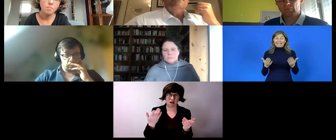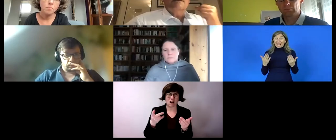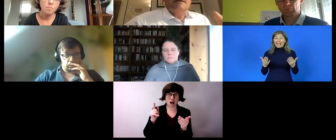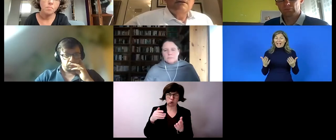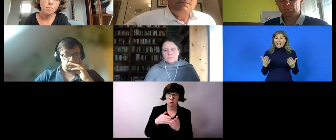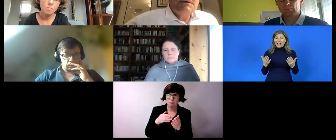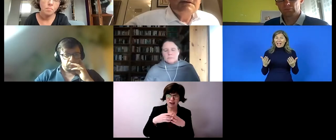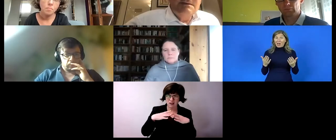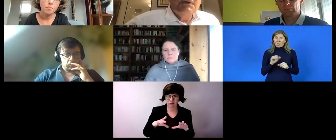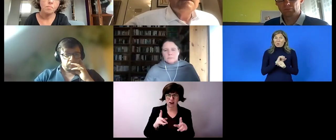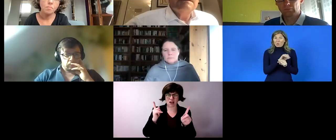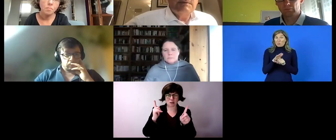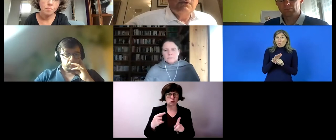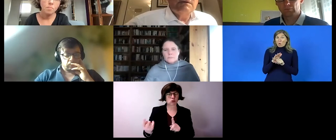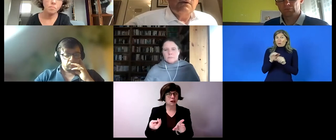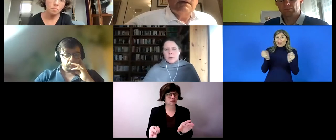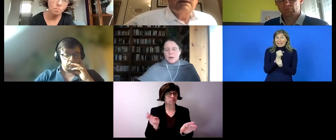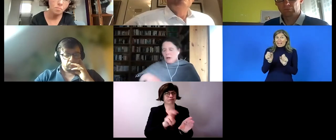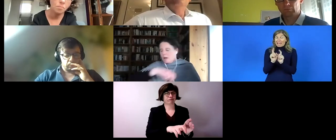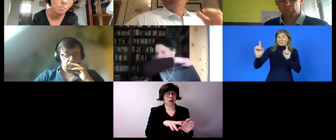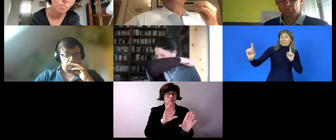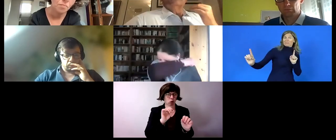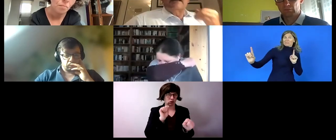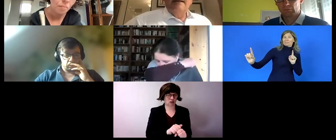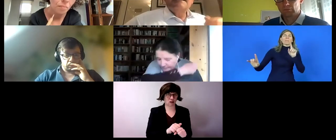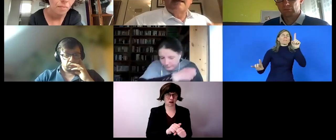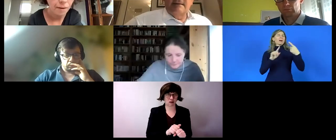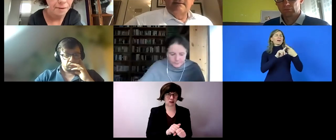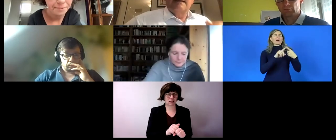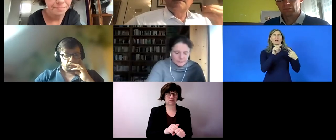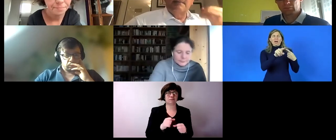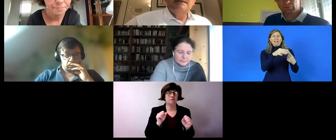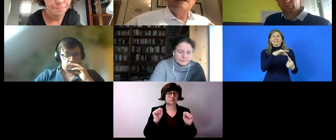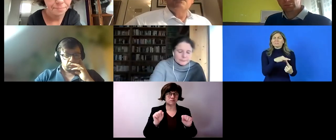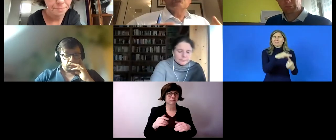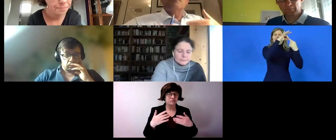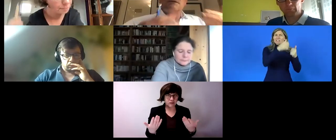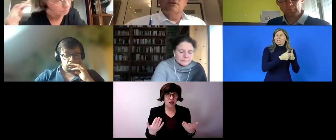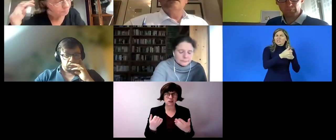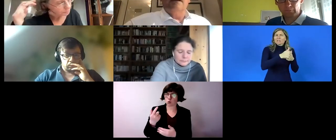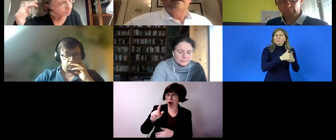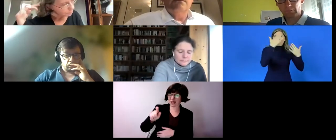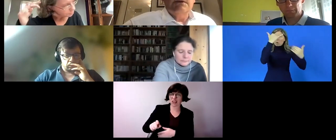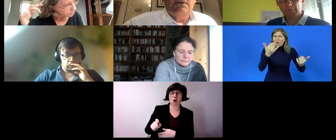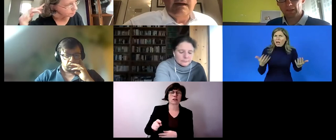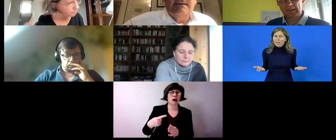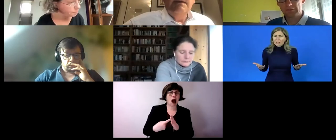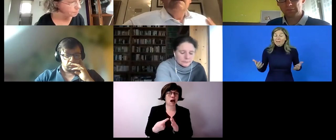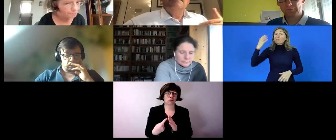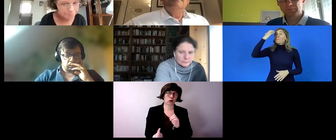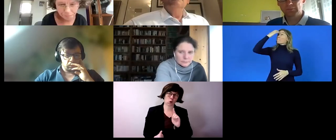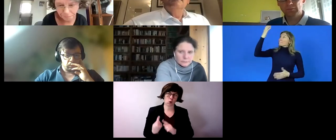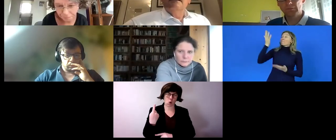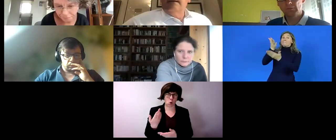a specialized transport service that is the first question you should ask normally the public public